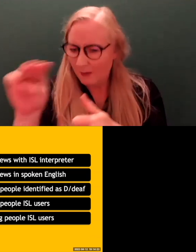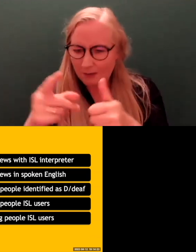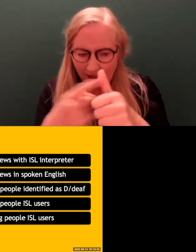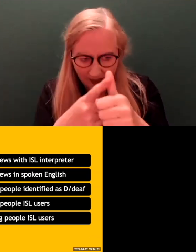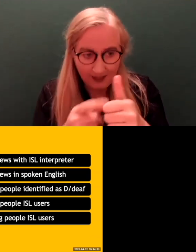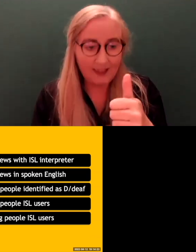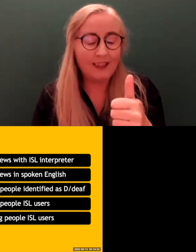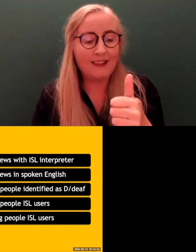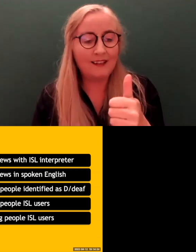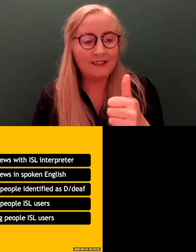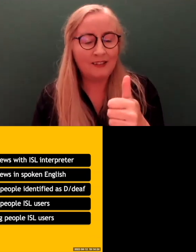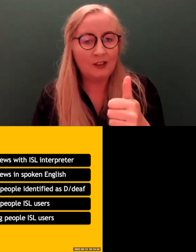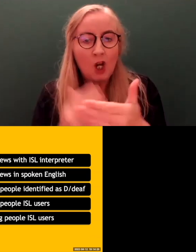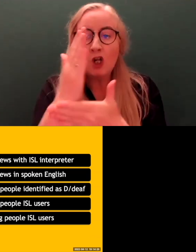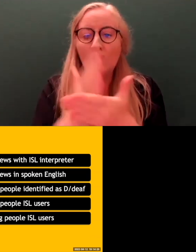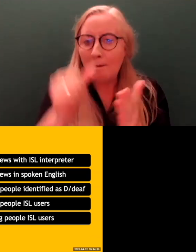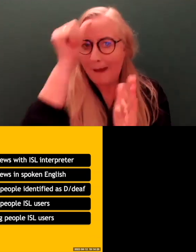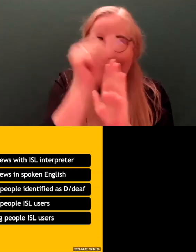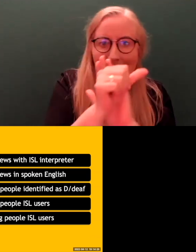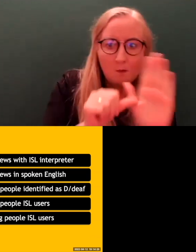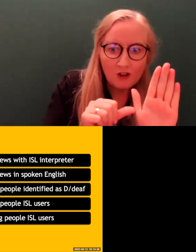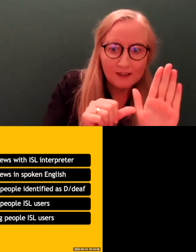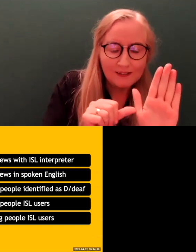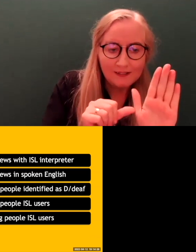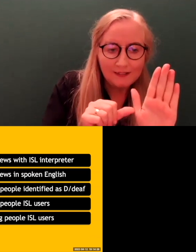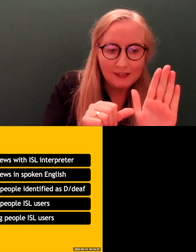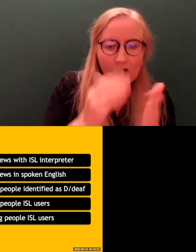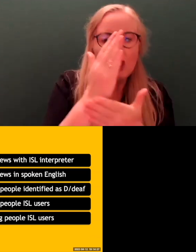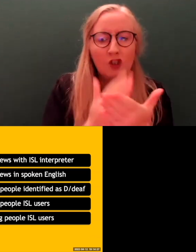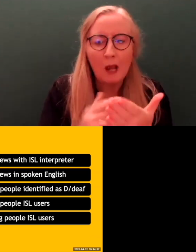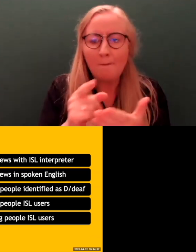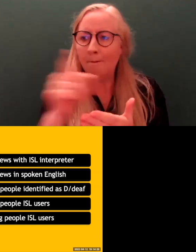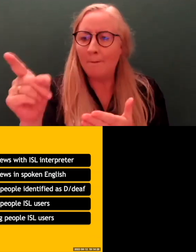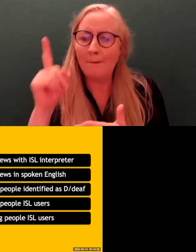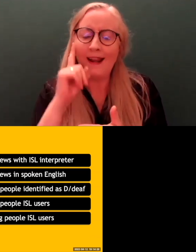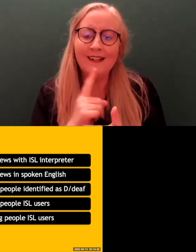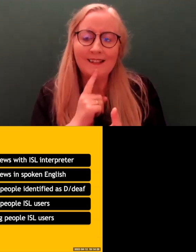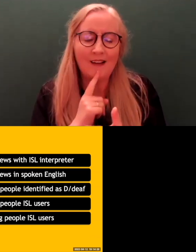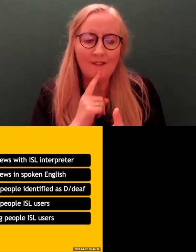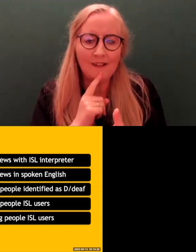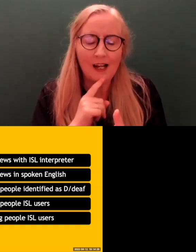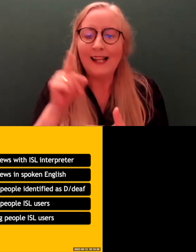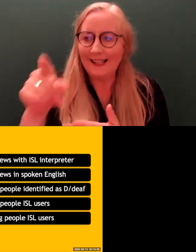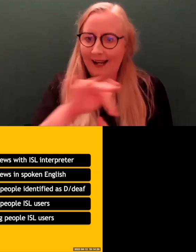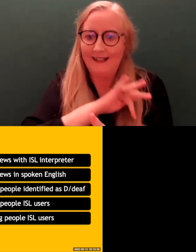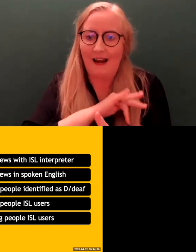some of the experts, and some of the Deaf people who had experiences with the guards,